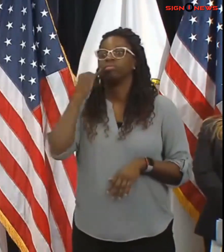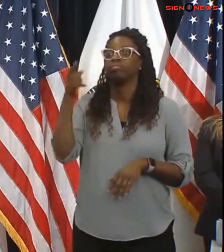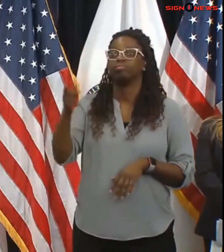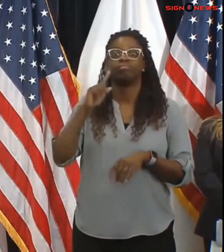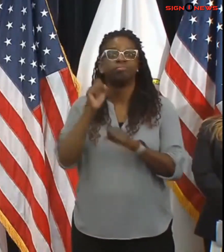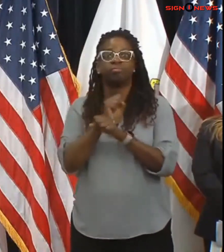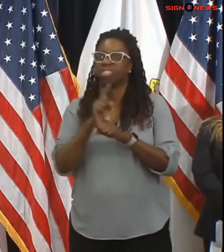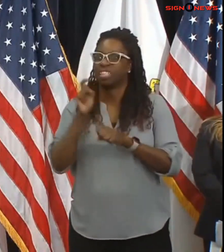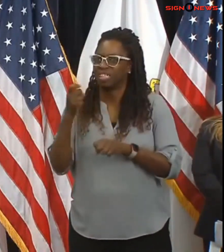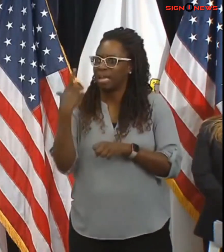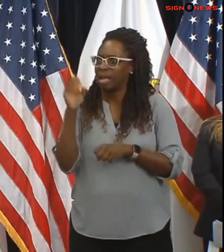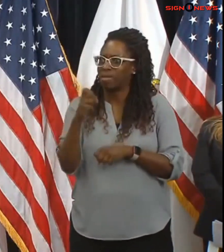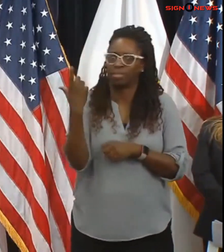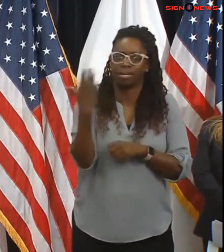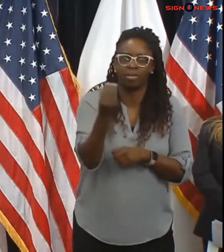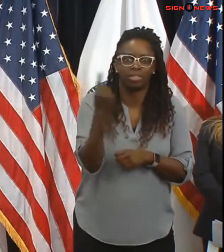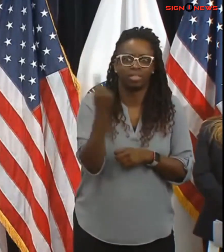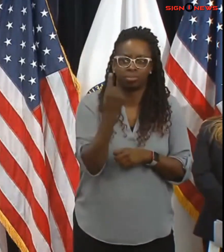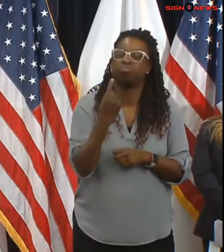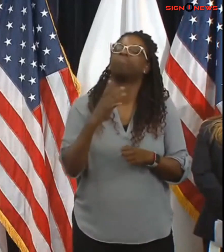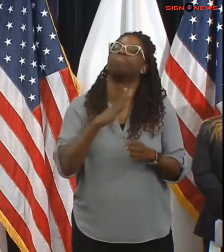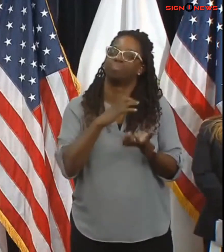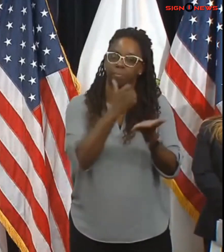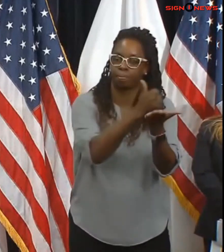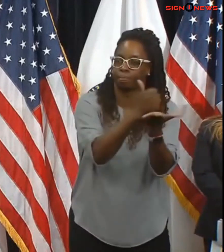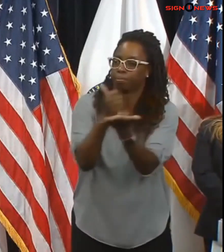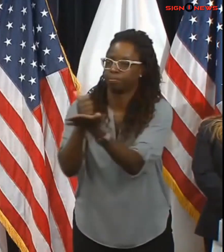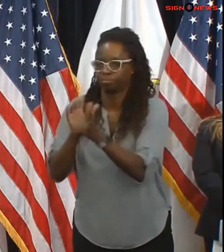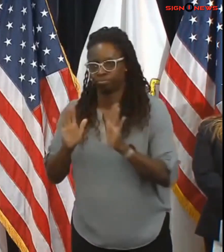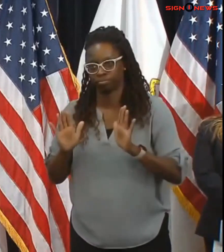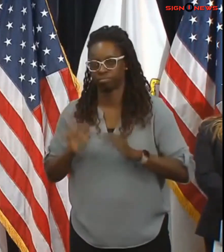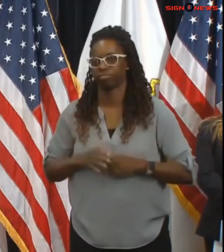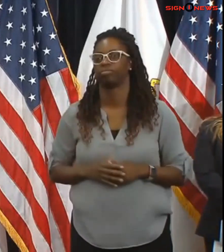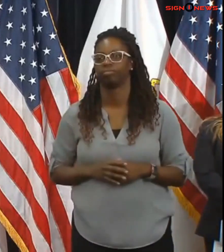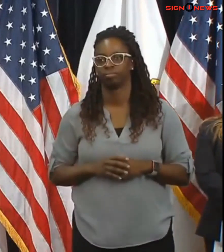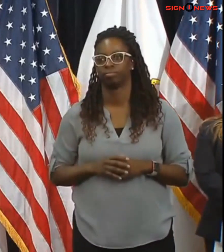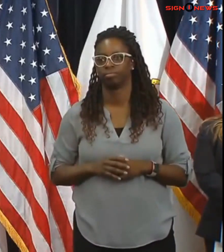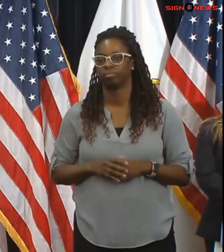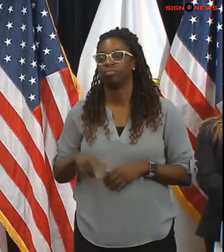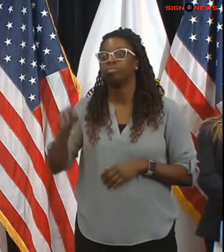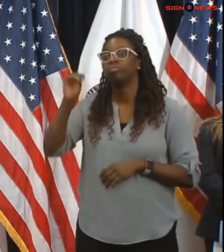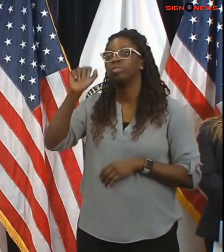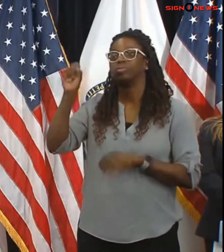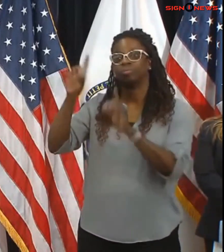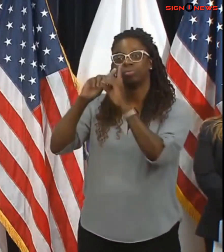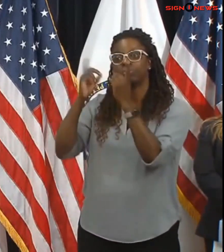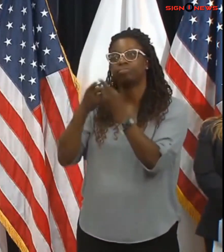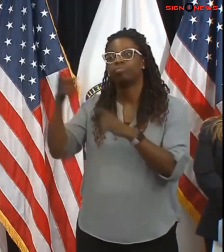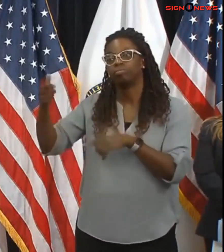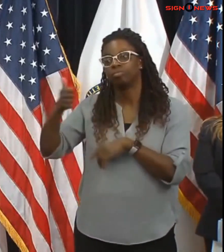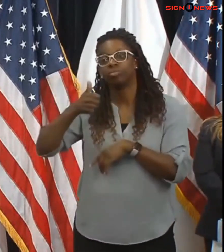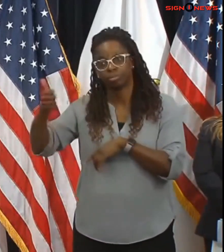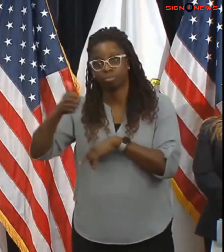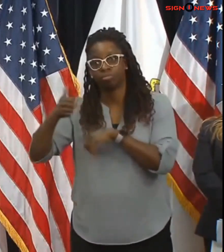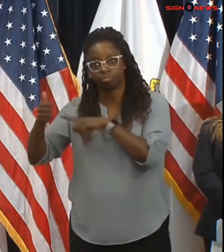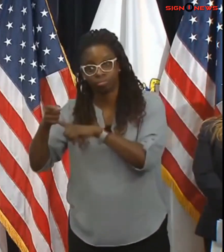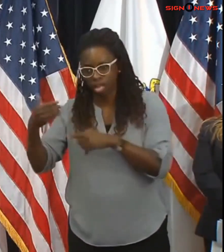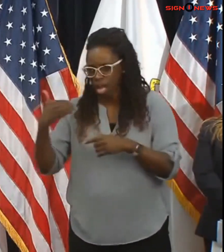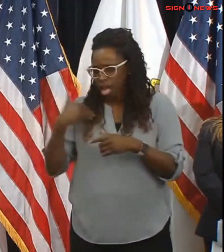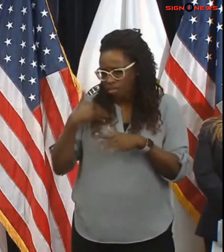MassDOT has approximately 3,900 pieces of state and vendor equipment available for snow and ice operations and that includes over 1,400